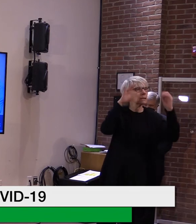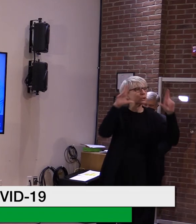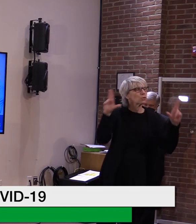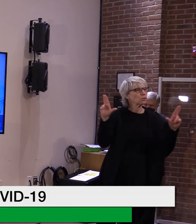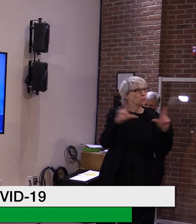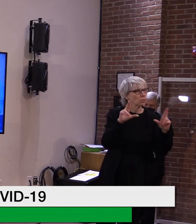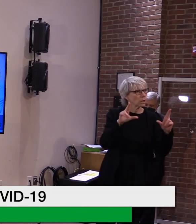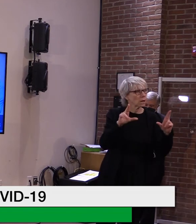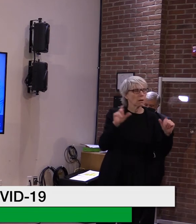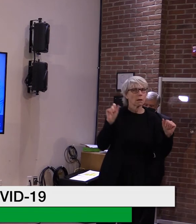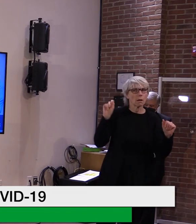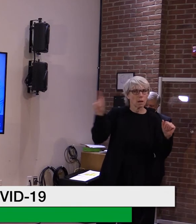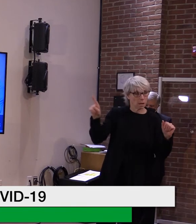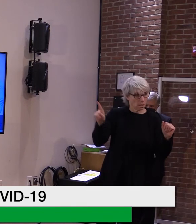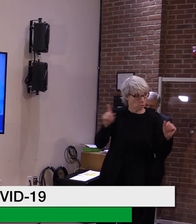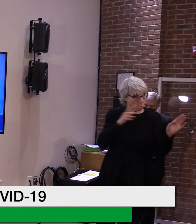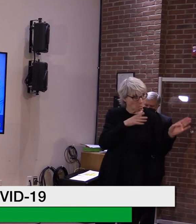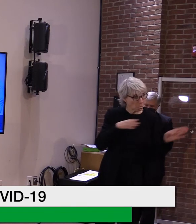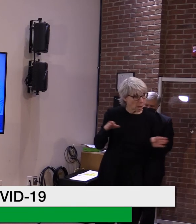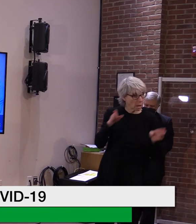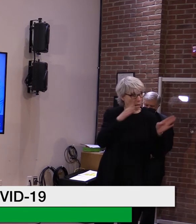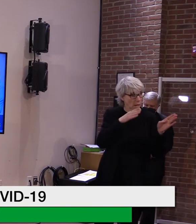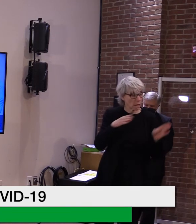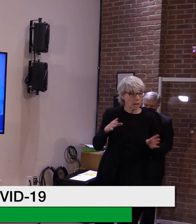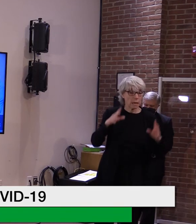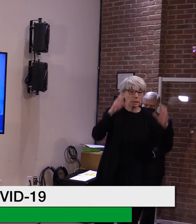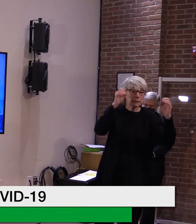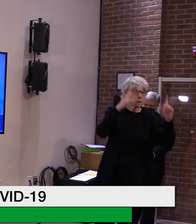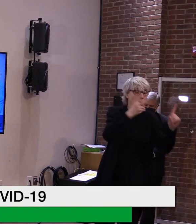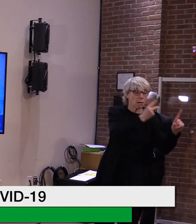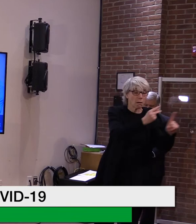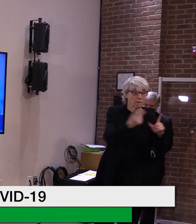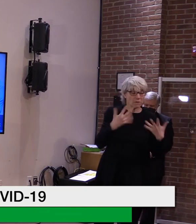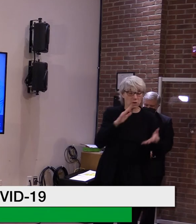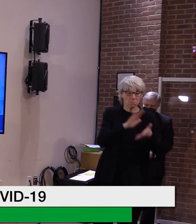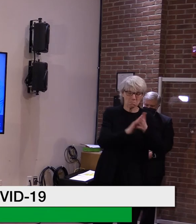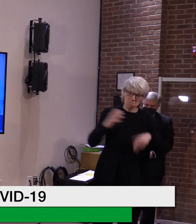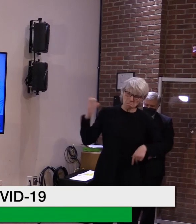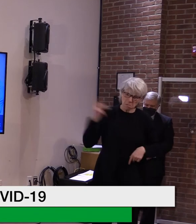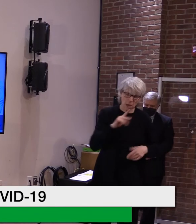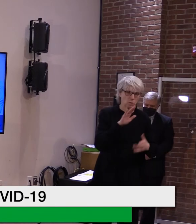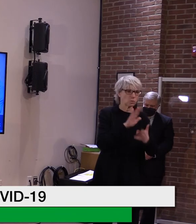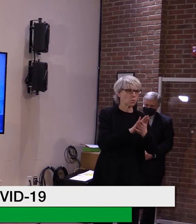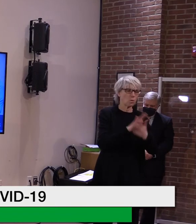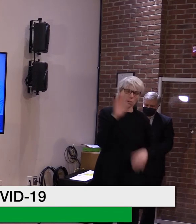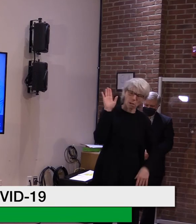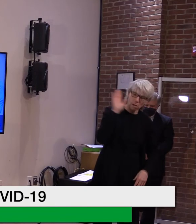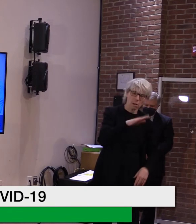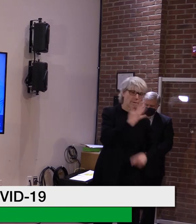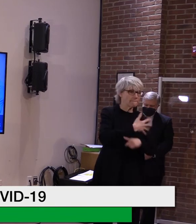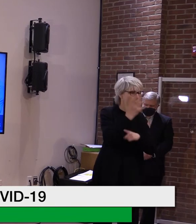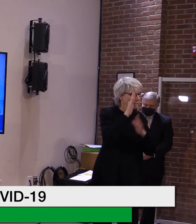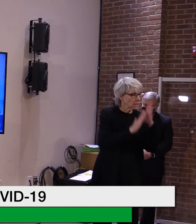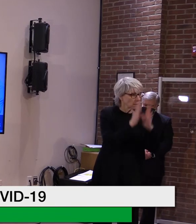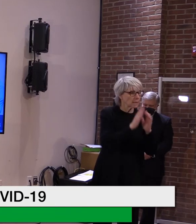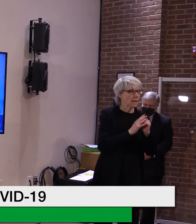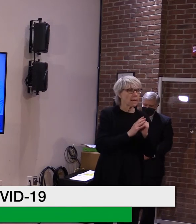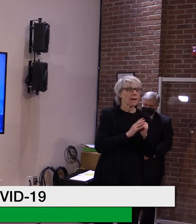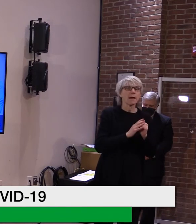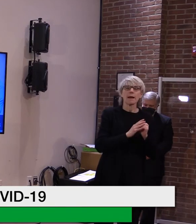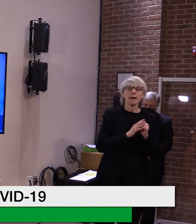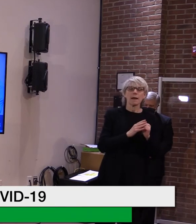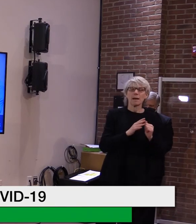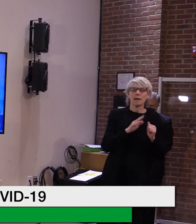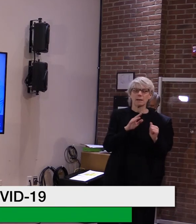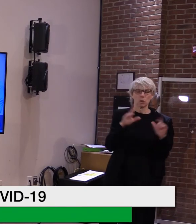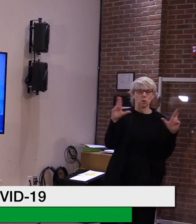full in time, uh, full in-person learning once their teachers are vaccinated. And the short version was they felt that it itself was not enough and